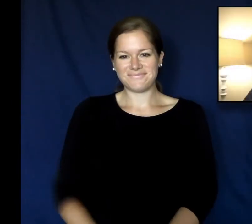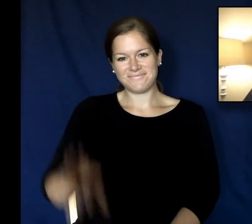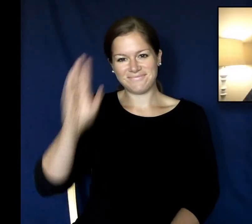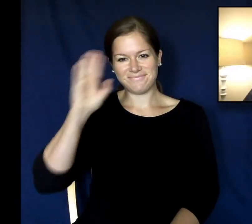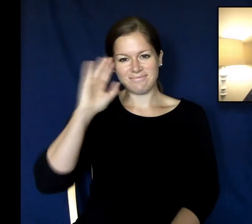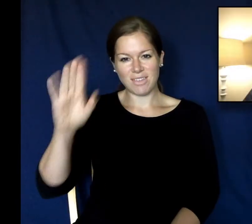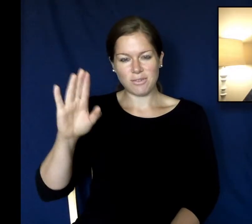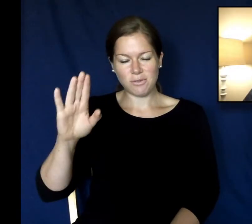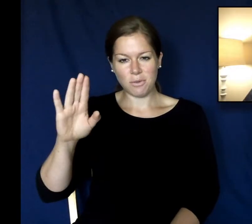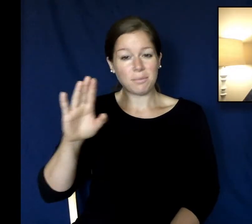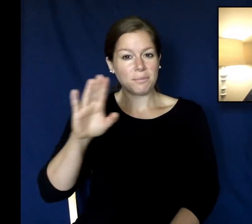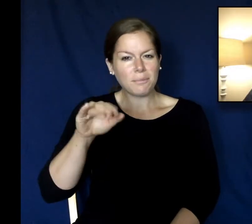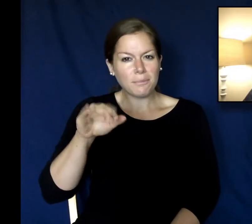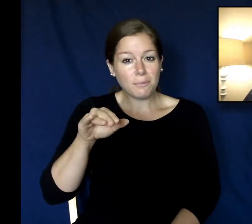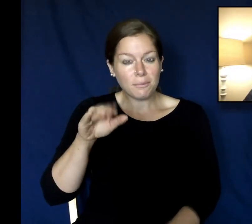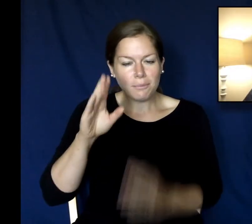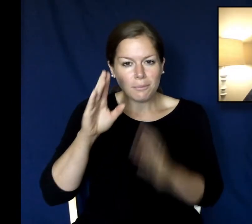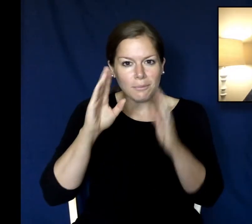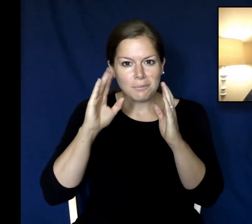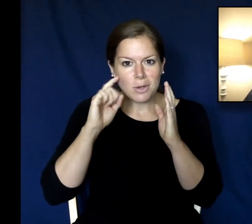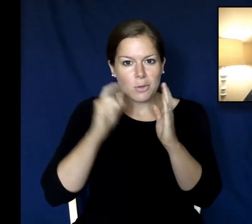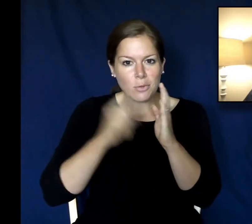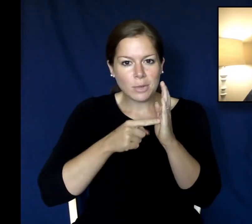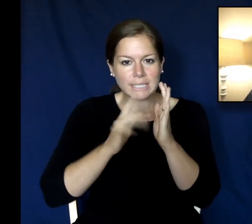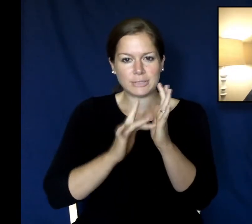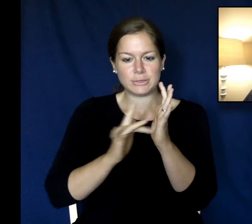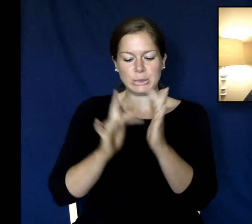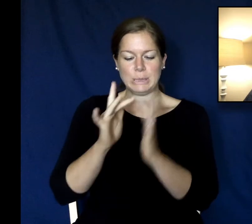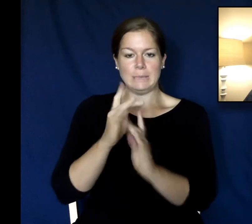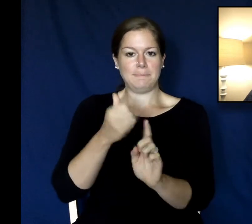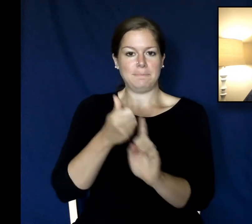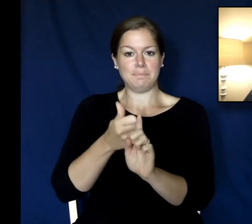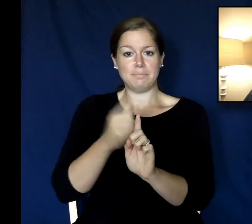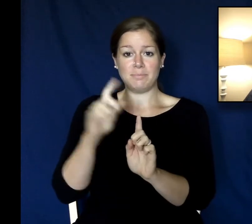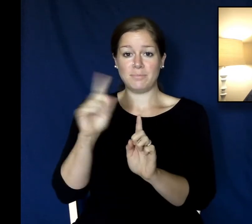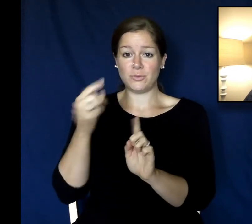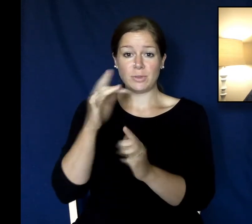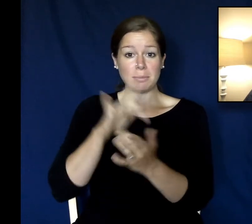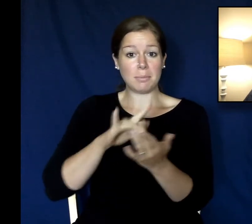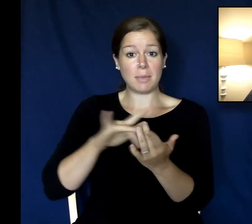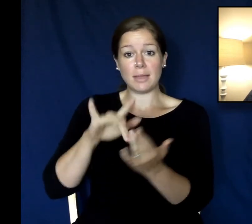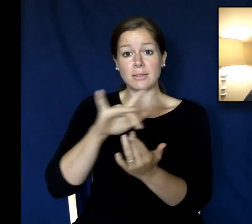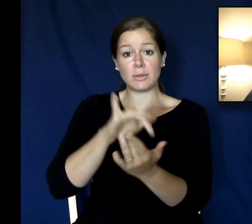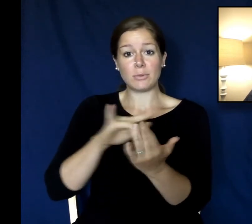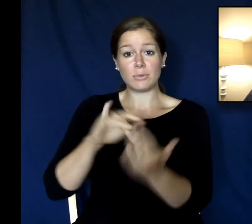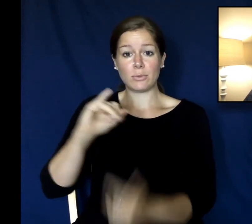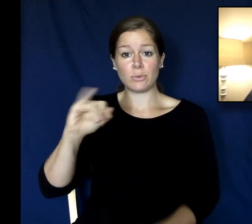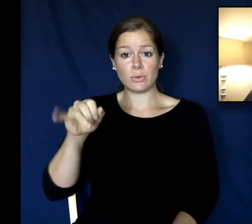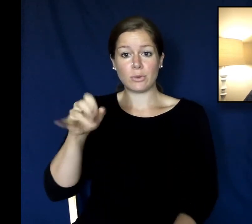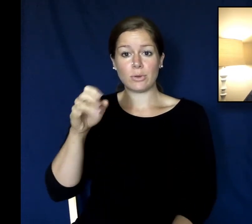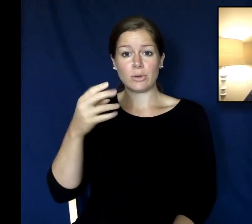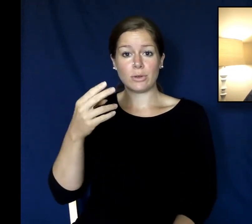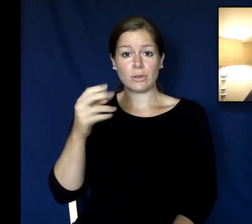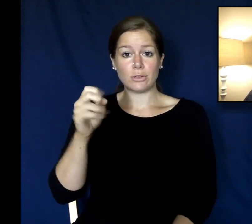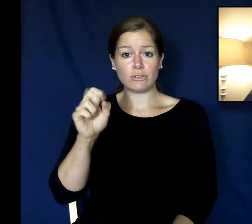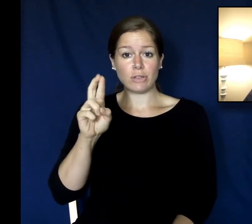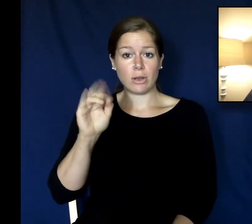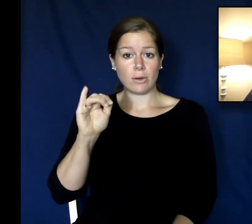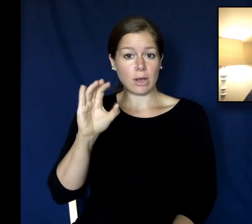Jesus was just passing through Jericho just passing through my